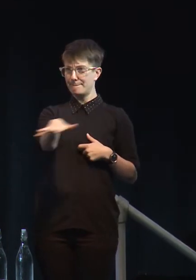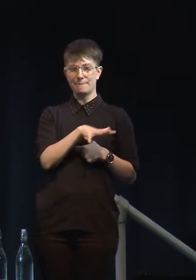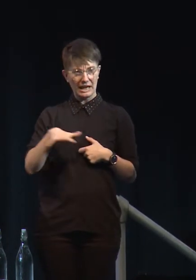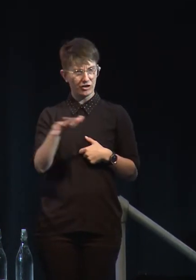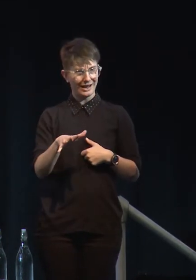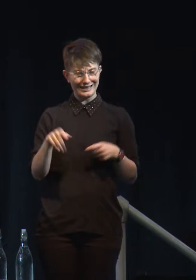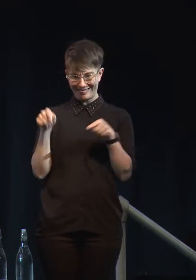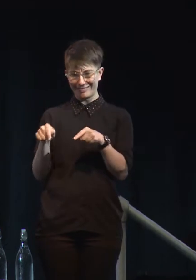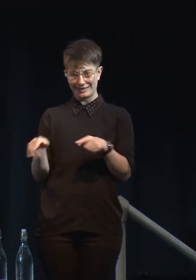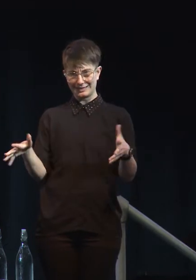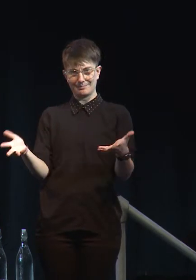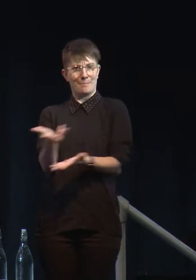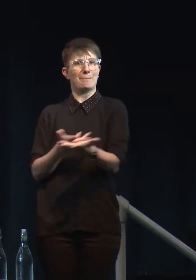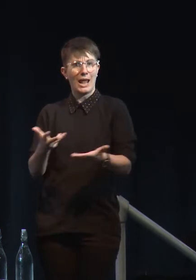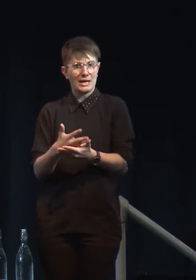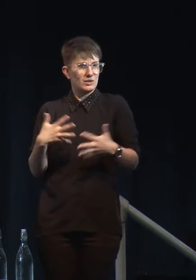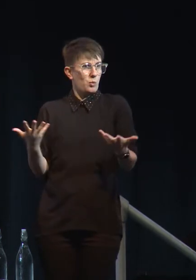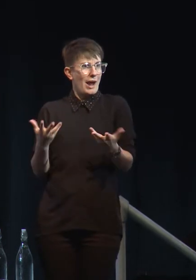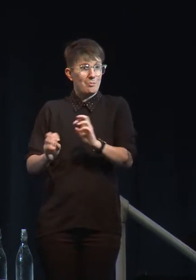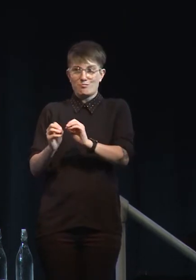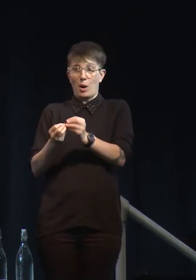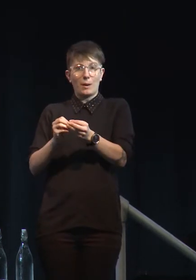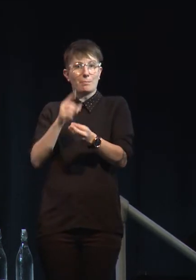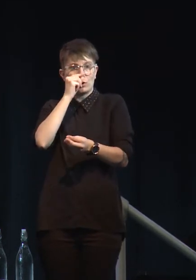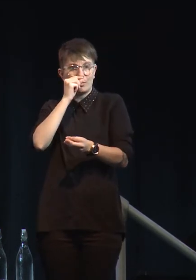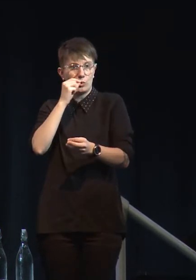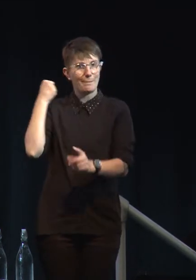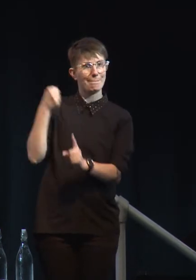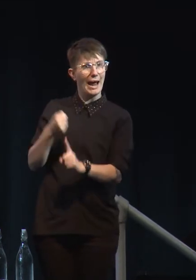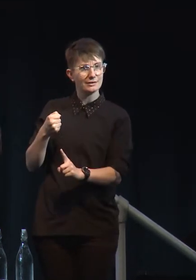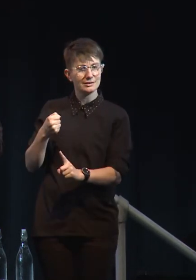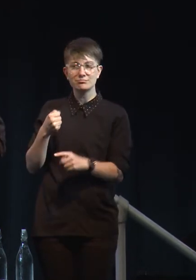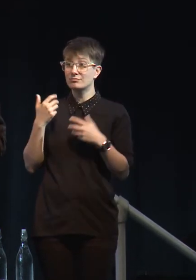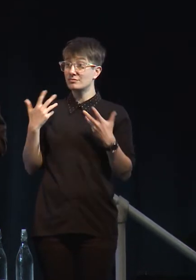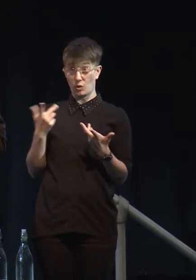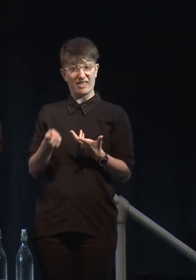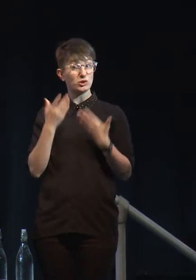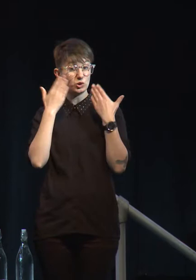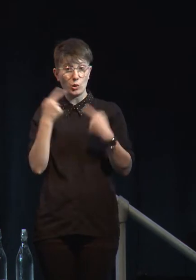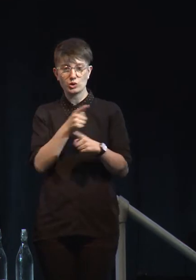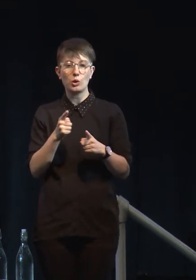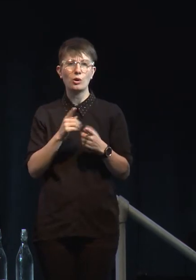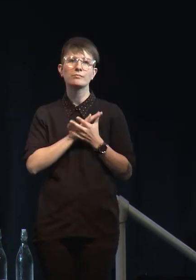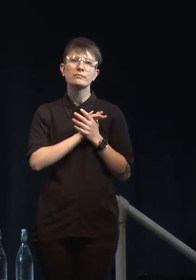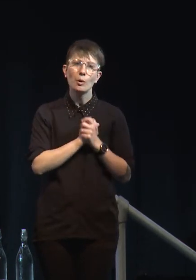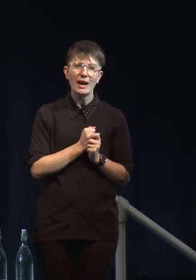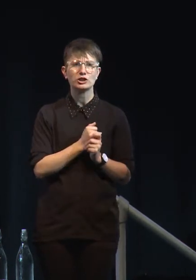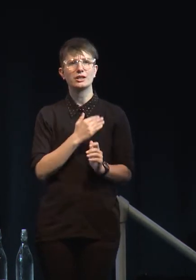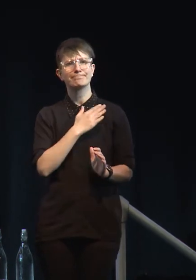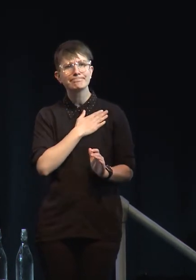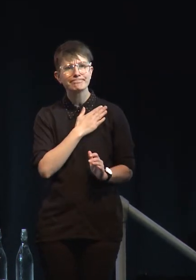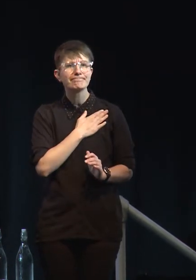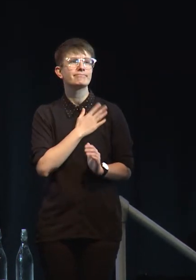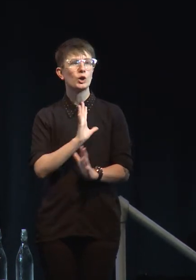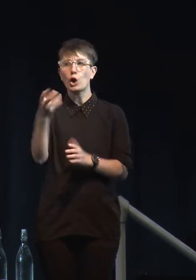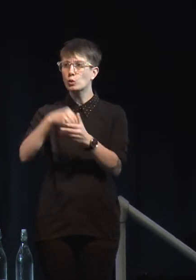problem could hit the hardest. And that shows compassion and understanding and inclusiveness. And that's the Kiwi way, and that's